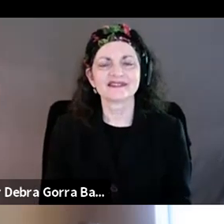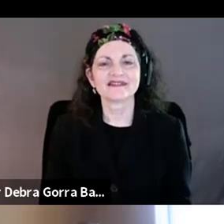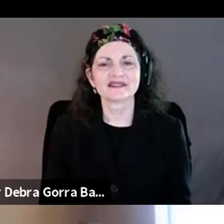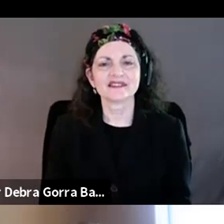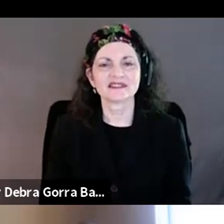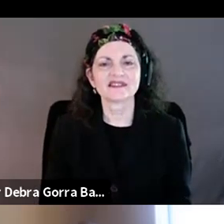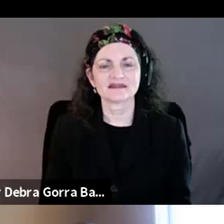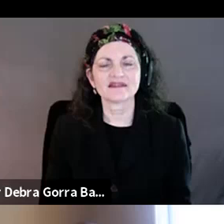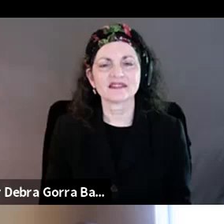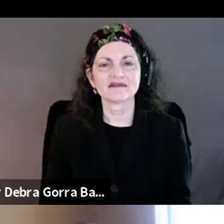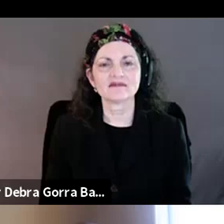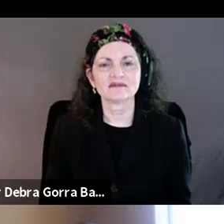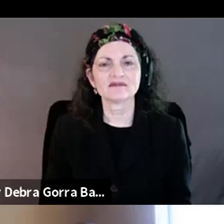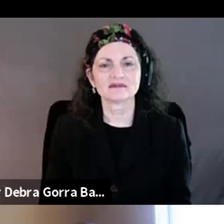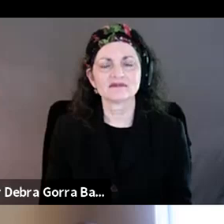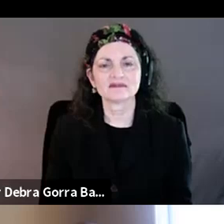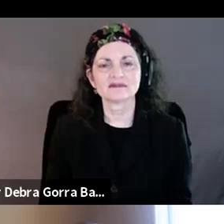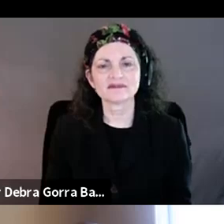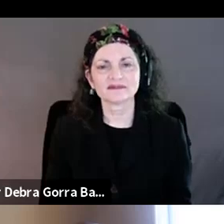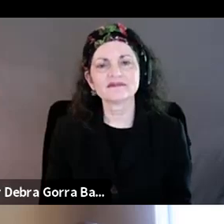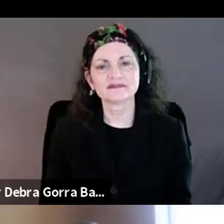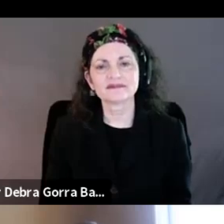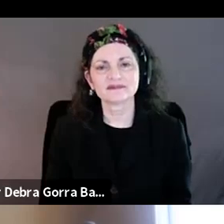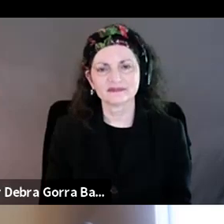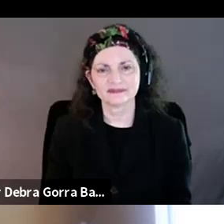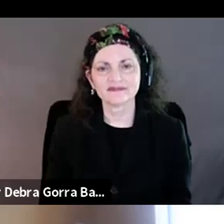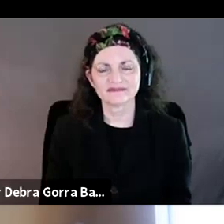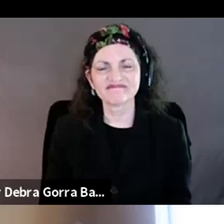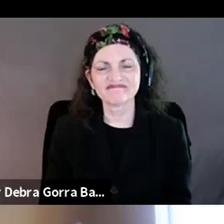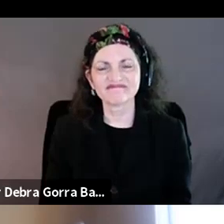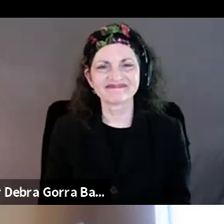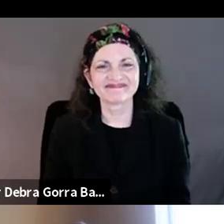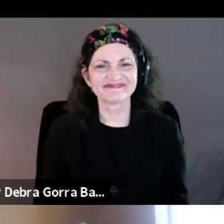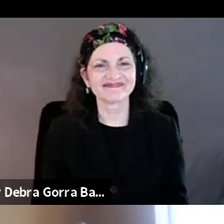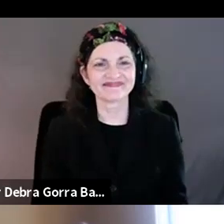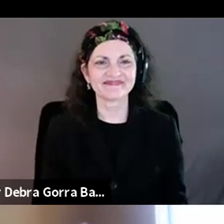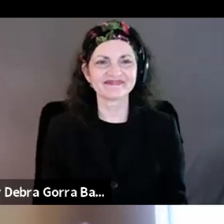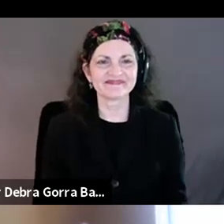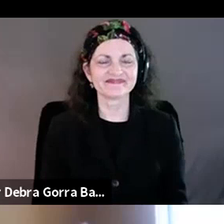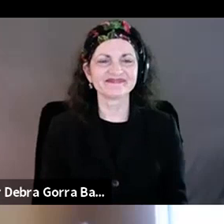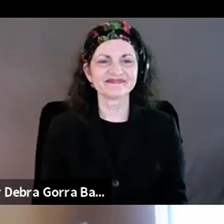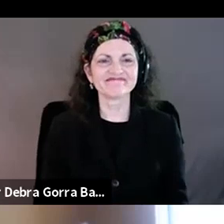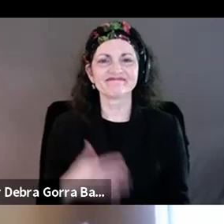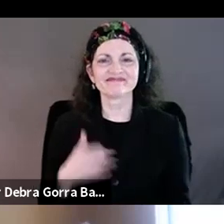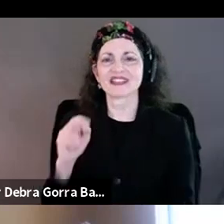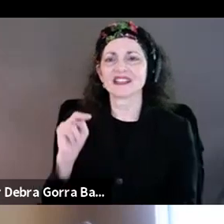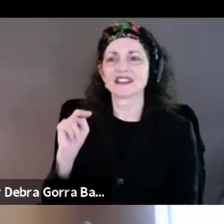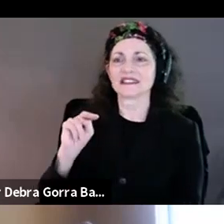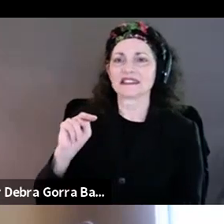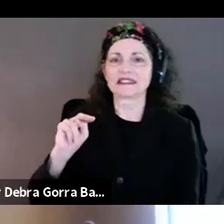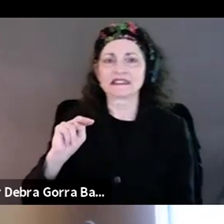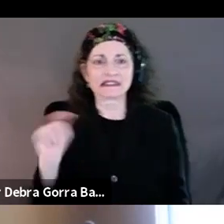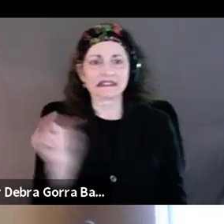are raising, just scratching the surface to see, you know, that we are here. We're here. Natalie, if I can, I want to